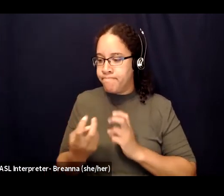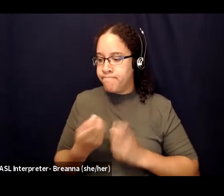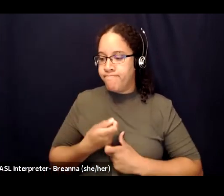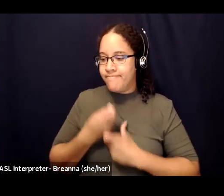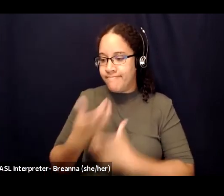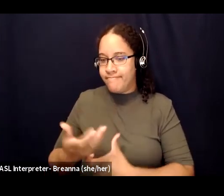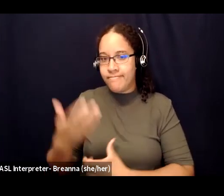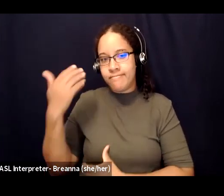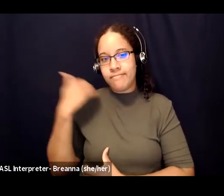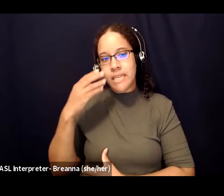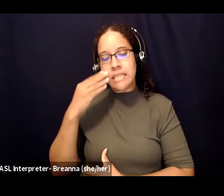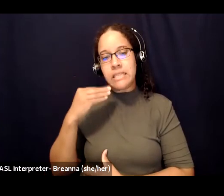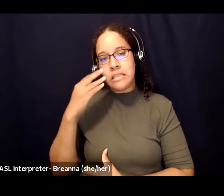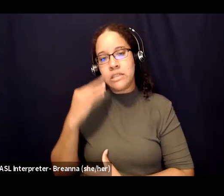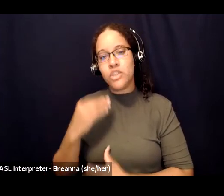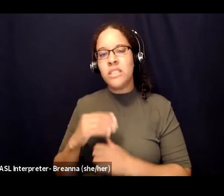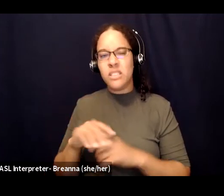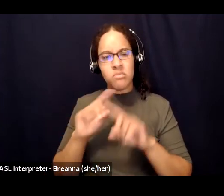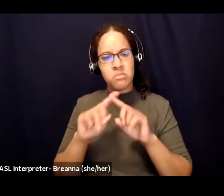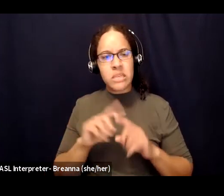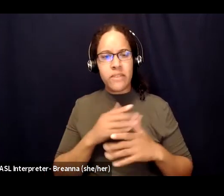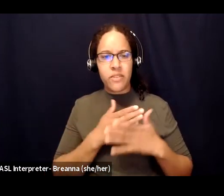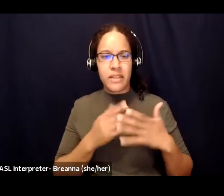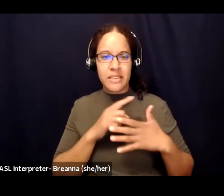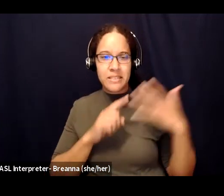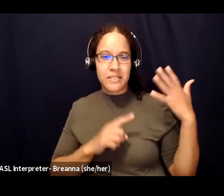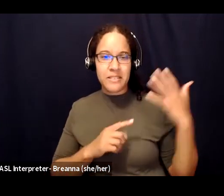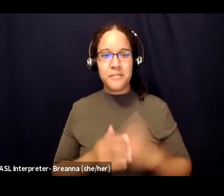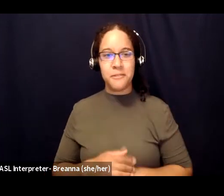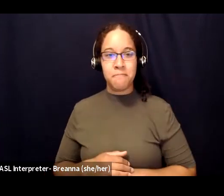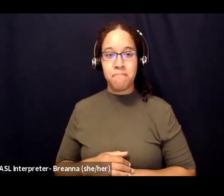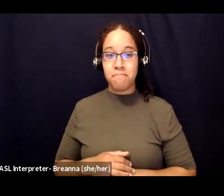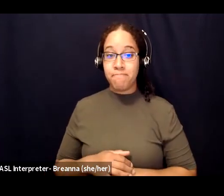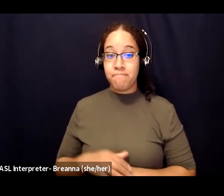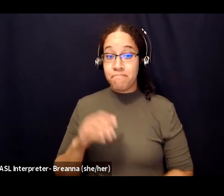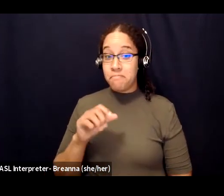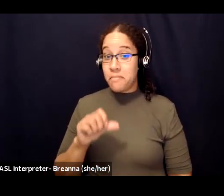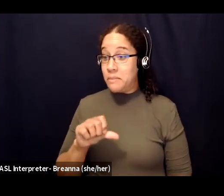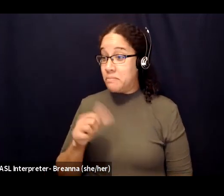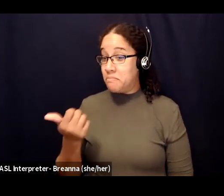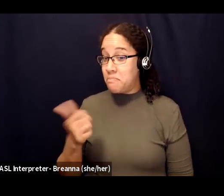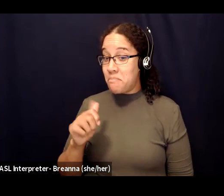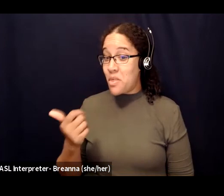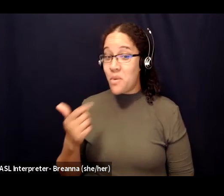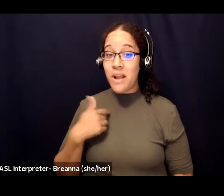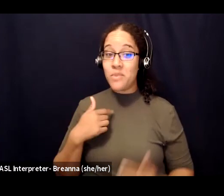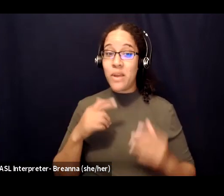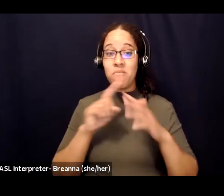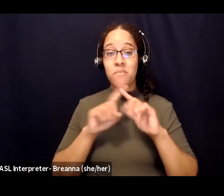slide that you can click through and other than that we'd love for you to connect with us online like our facebook page